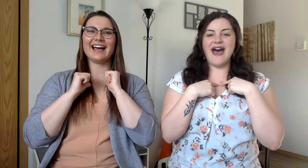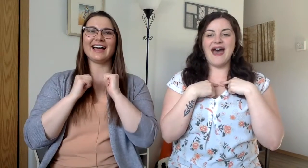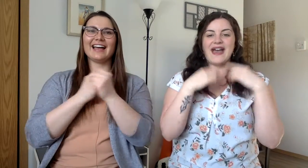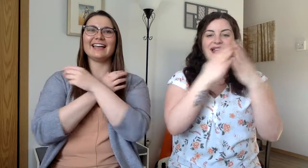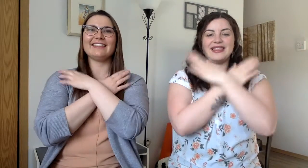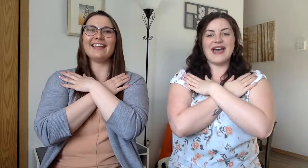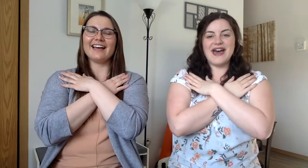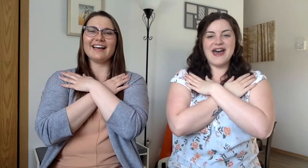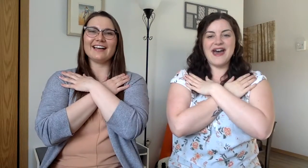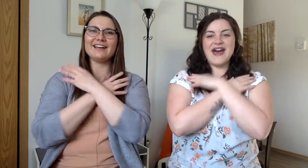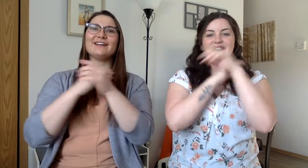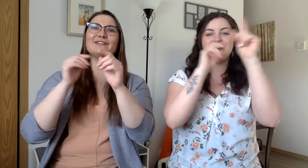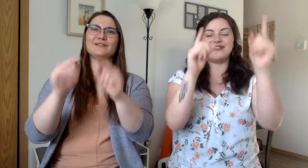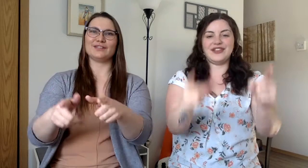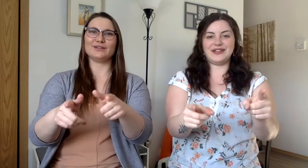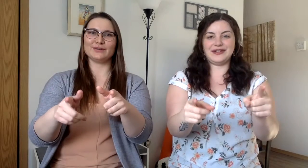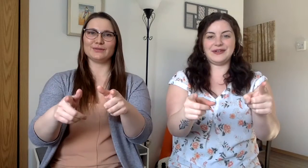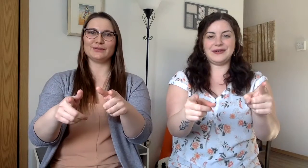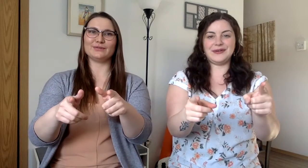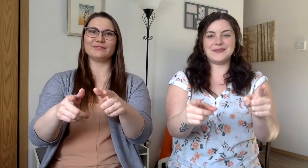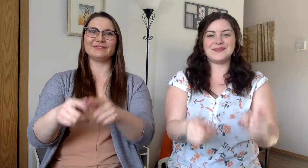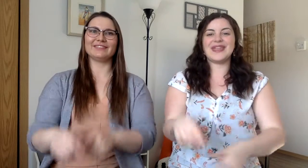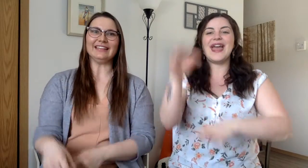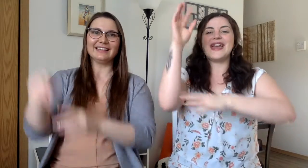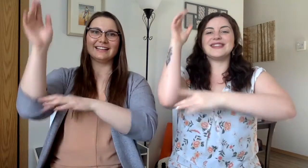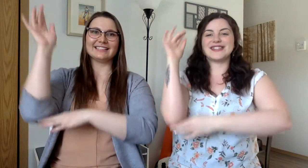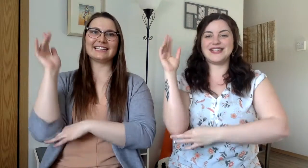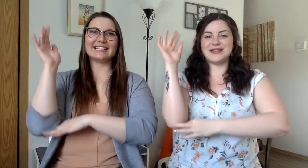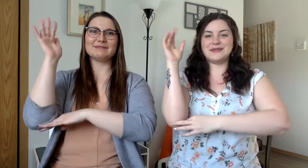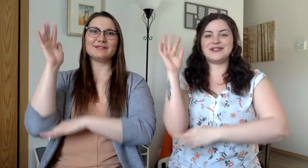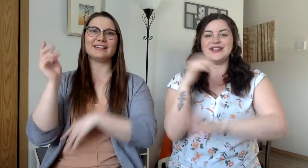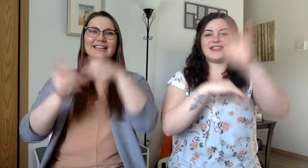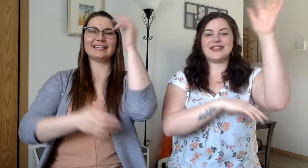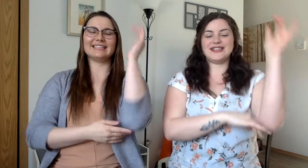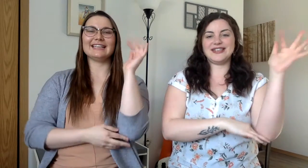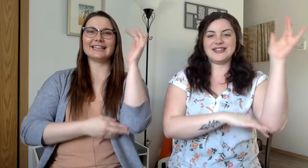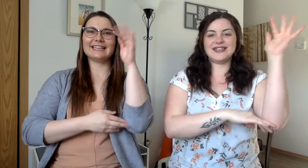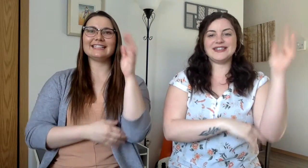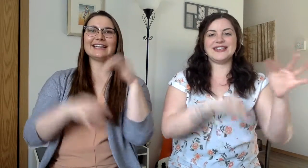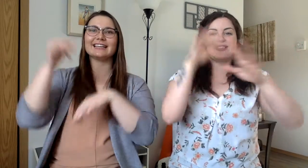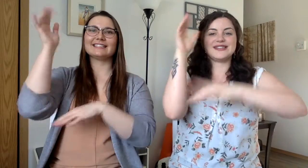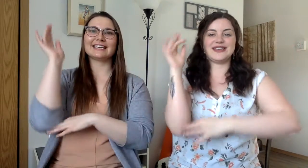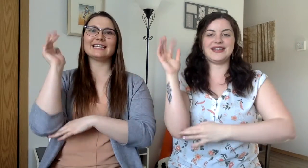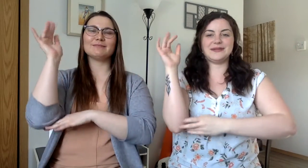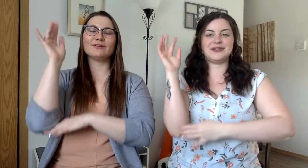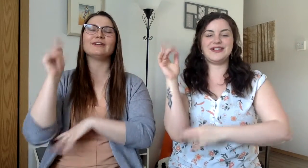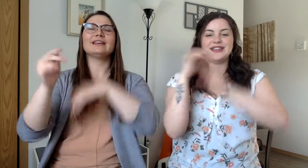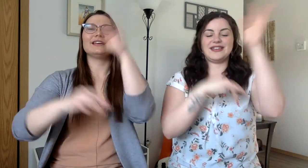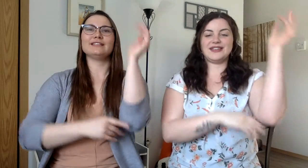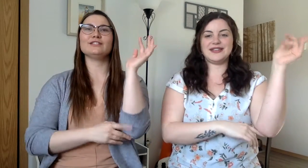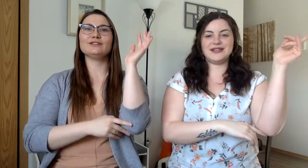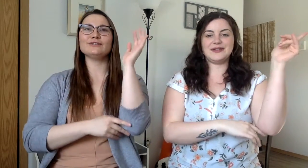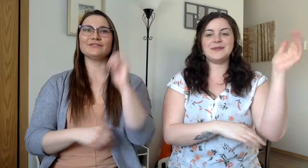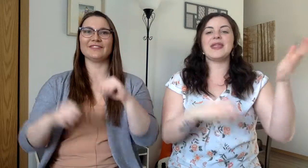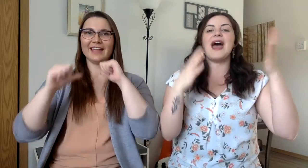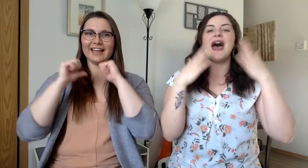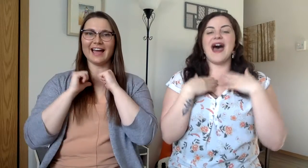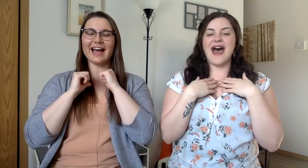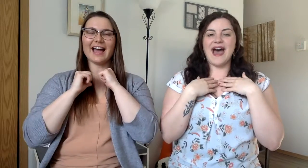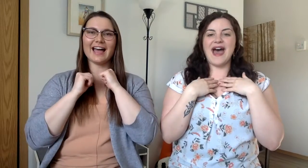love you. Skinnamarinky-dinky-dink, Skinnamarinky-doo. I